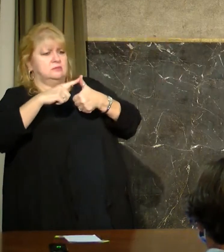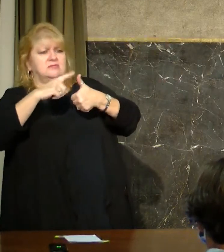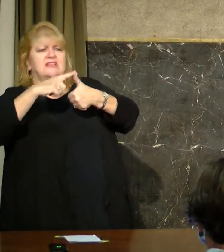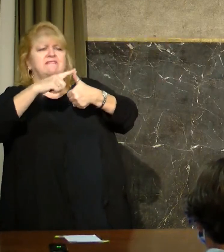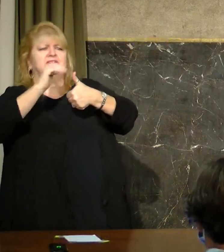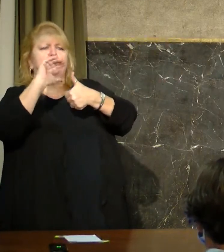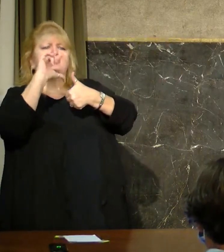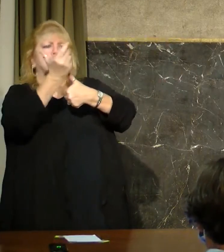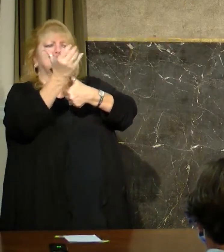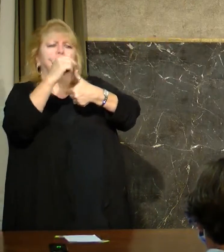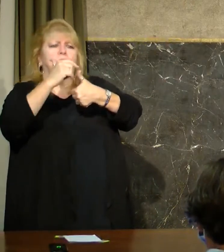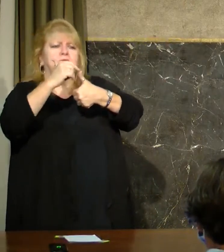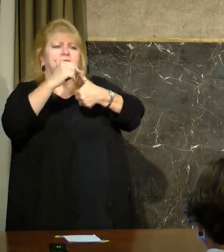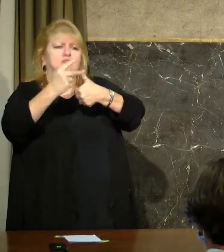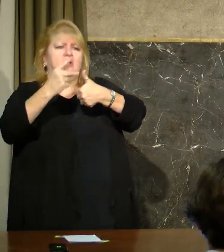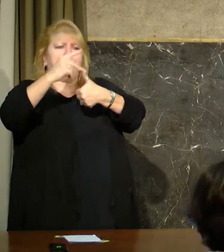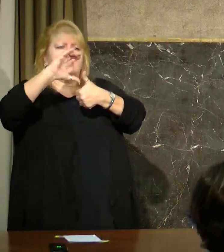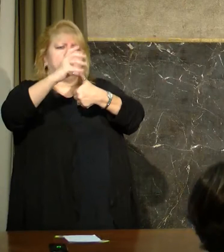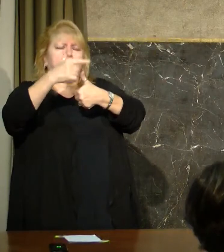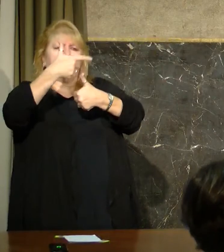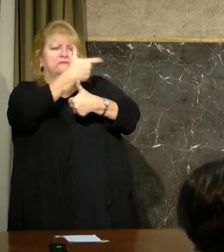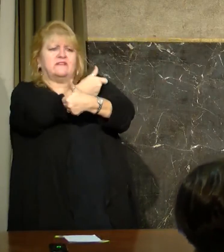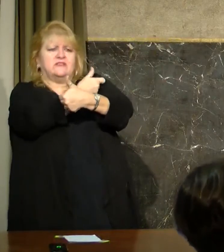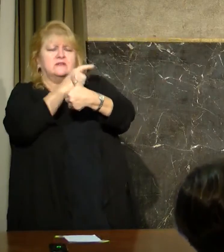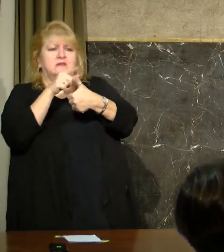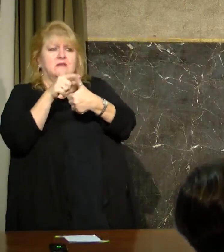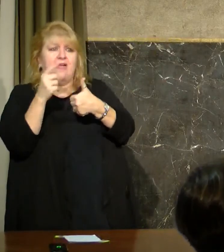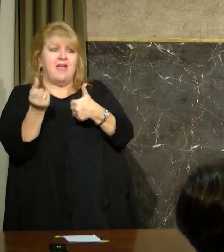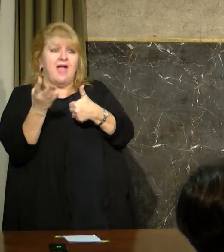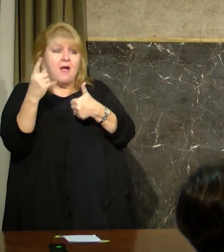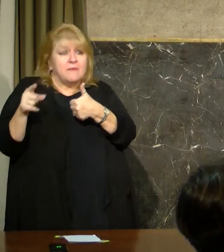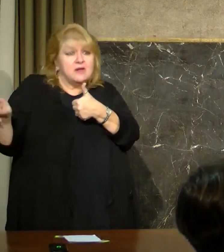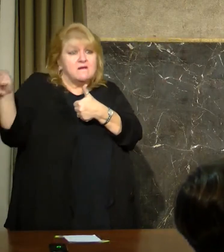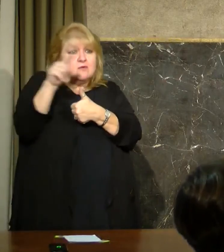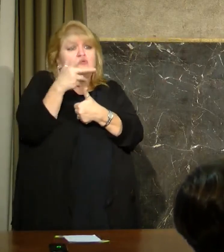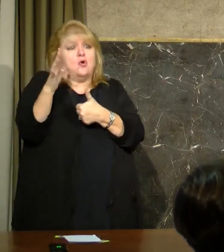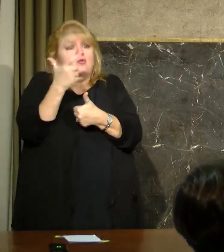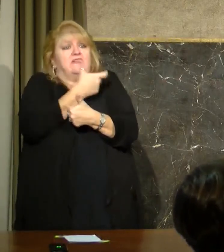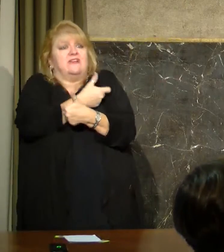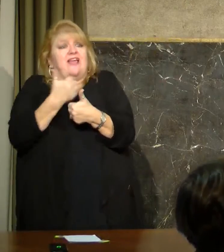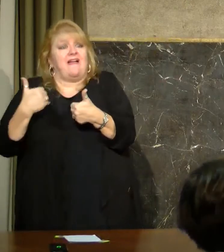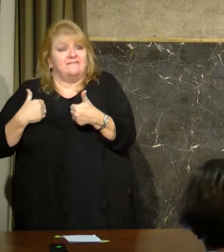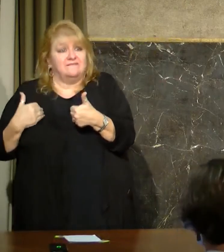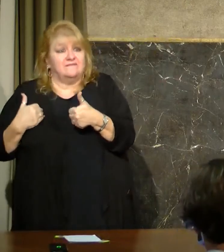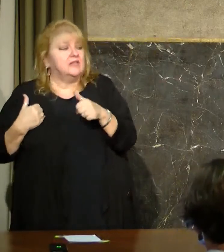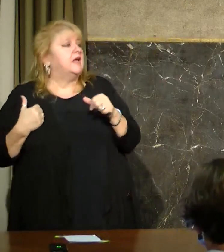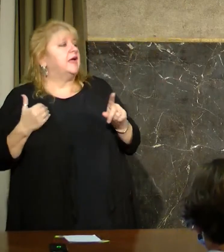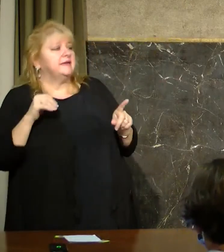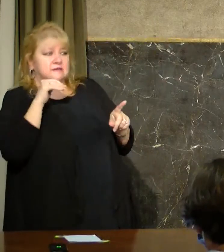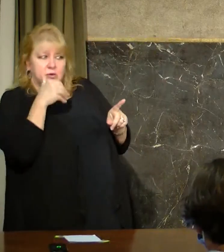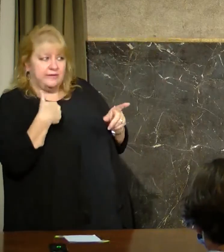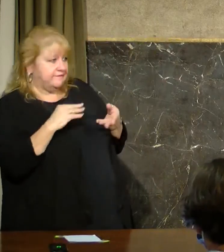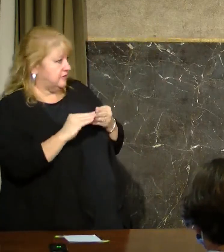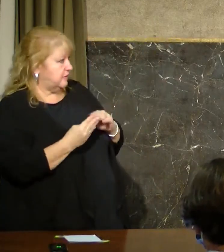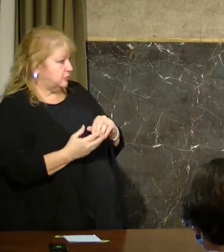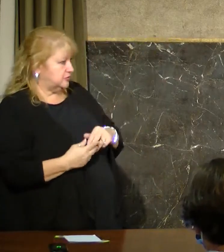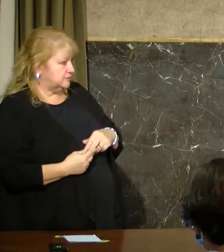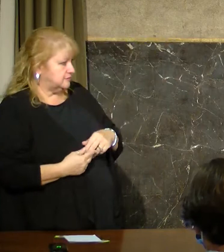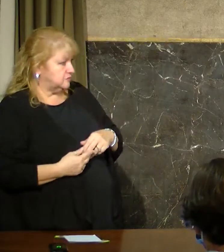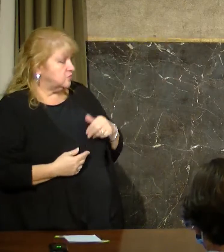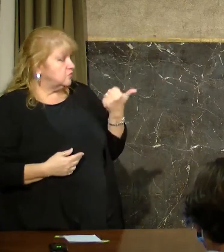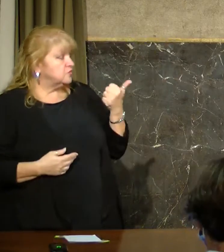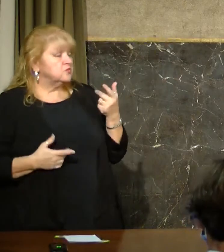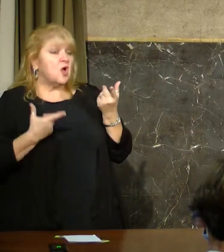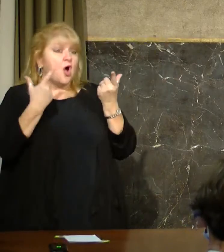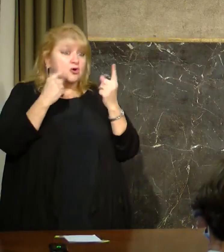you have estimates on how many of them have actually gotten their first dose of vaccine so far? I don't. Not yet. Okay. Are you all even